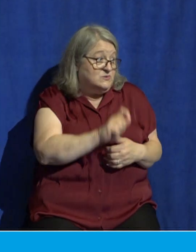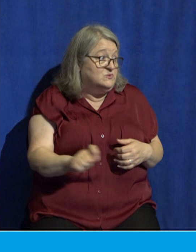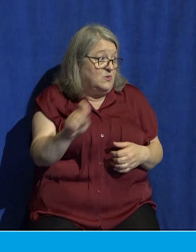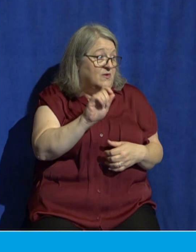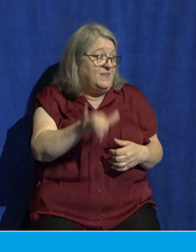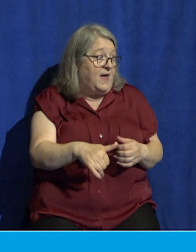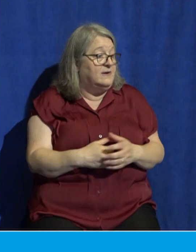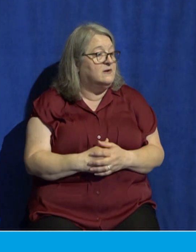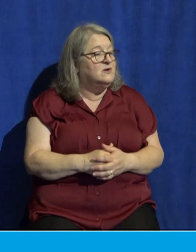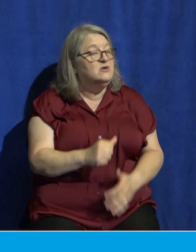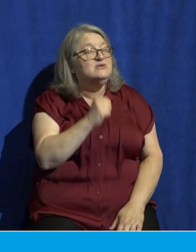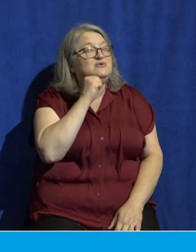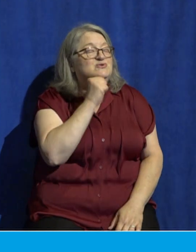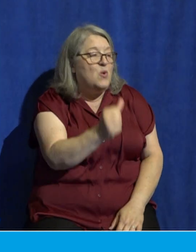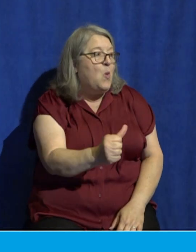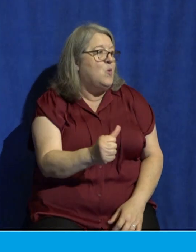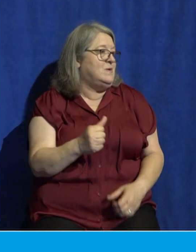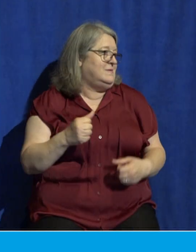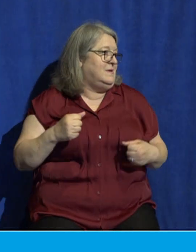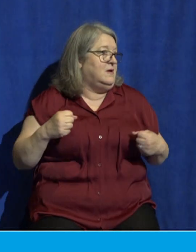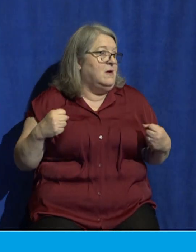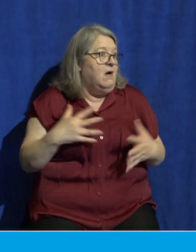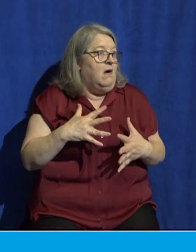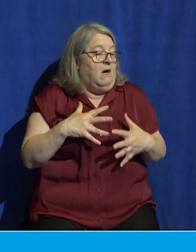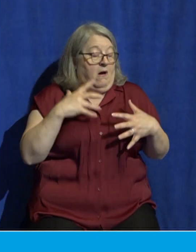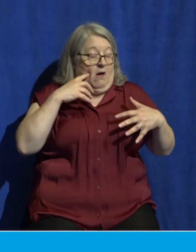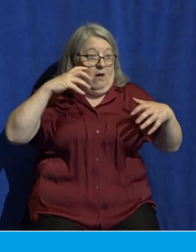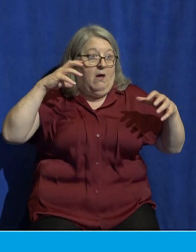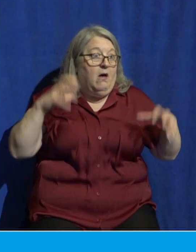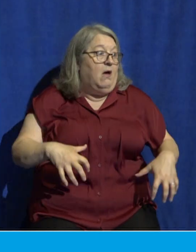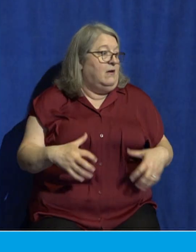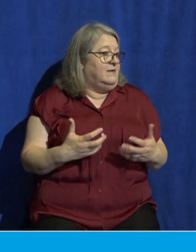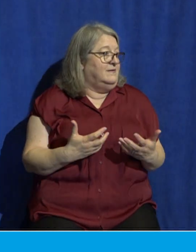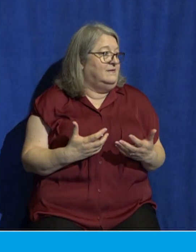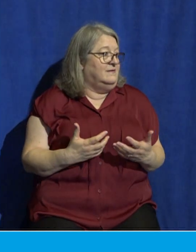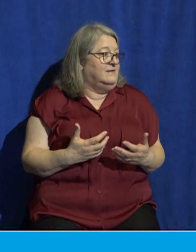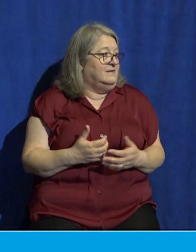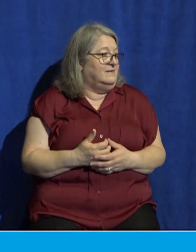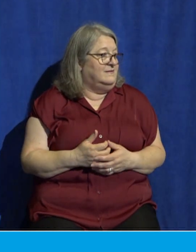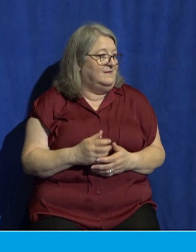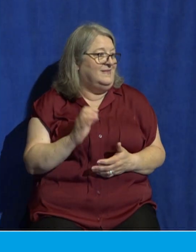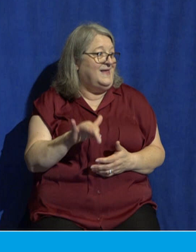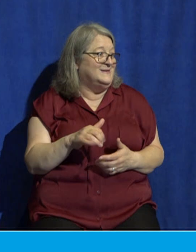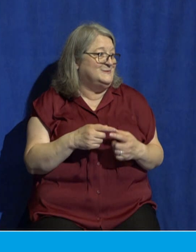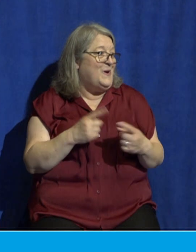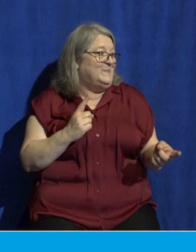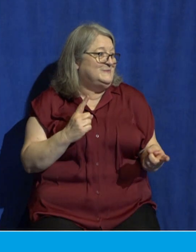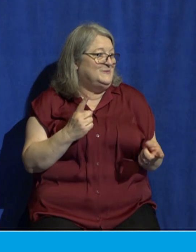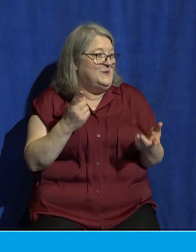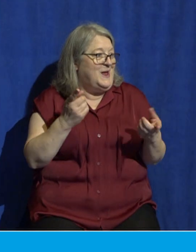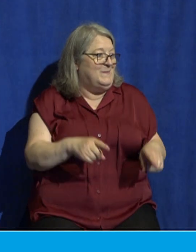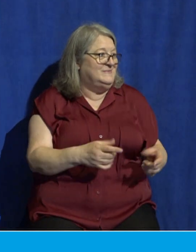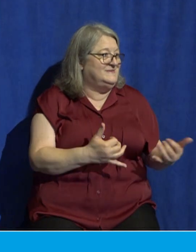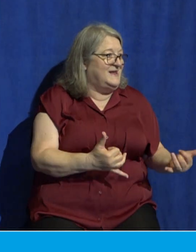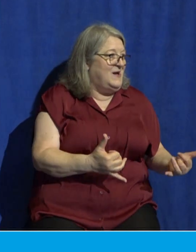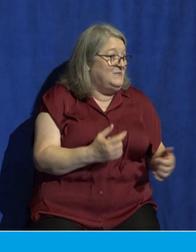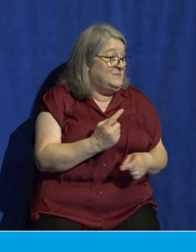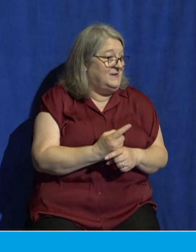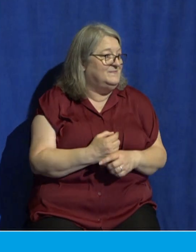not be alarmed, which is the opposite of what many people do. Jesus says when you hear of